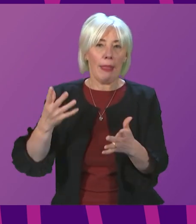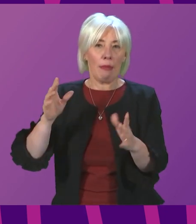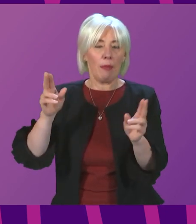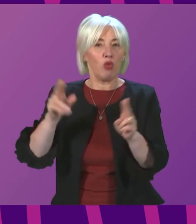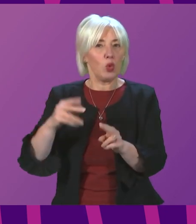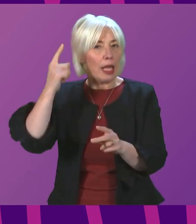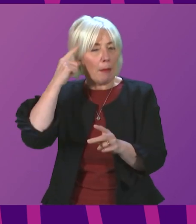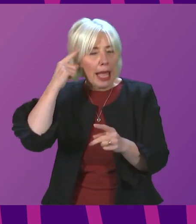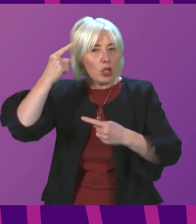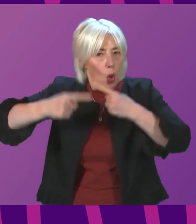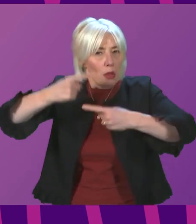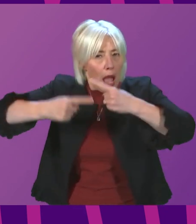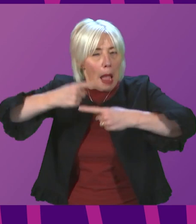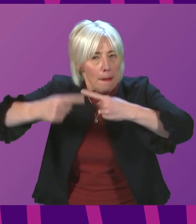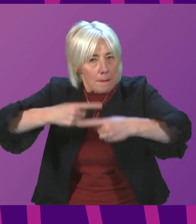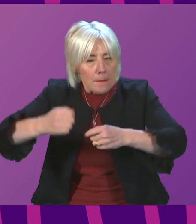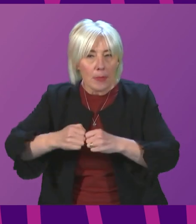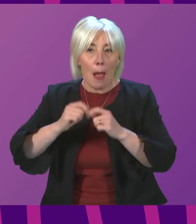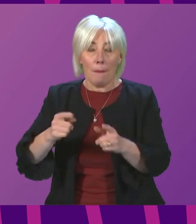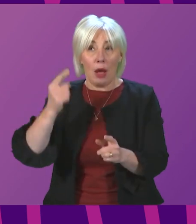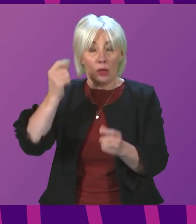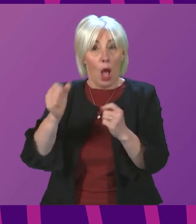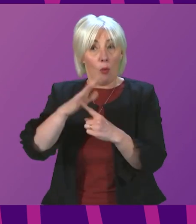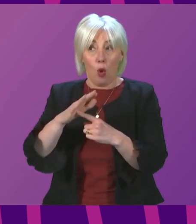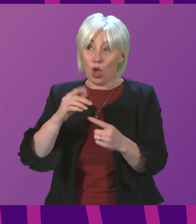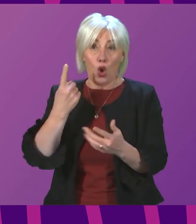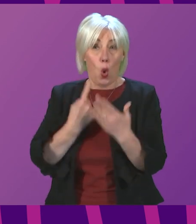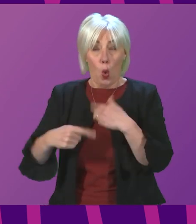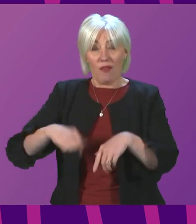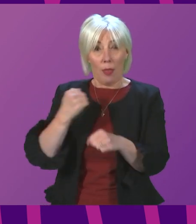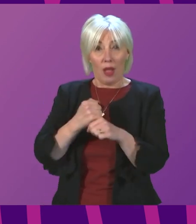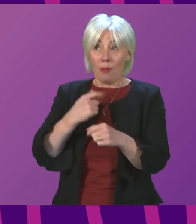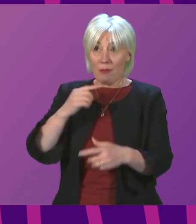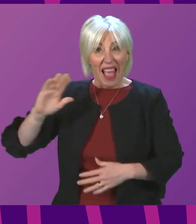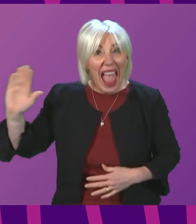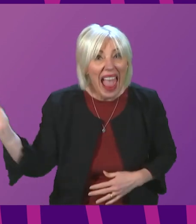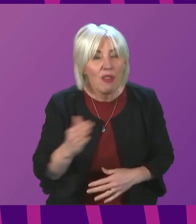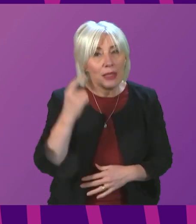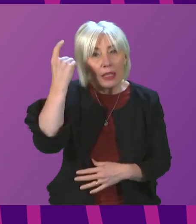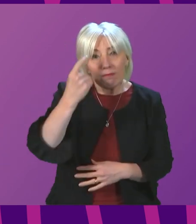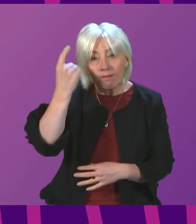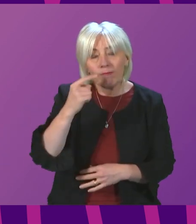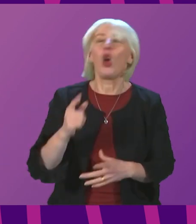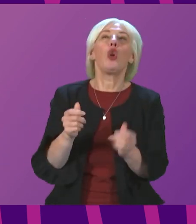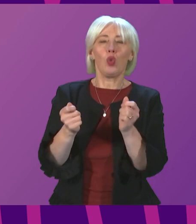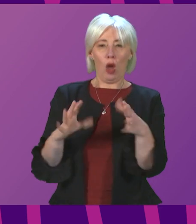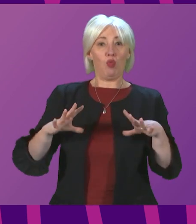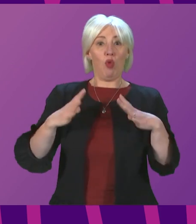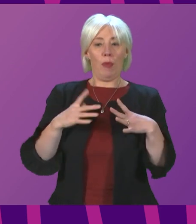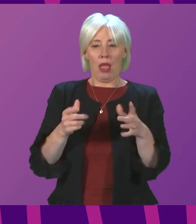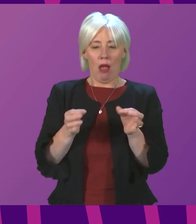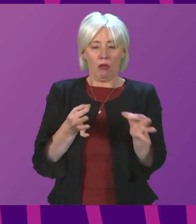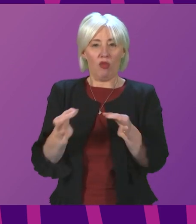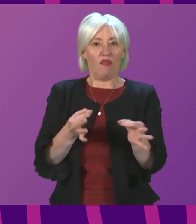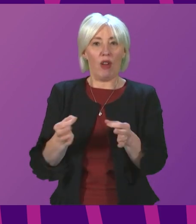So these are important issues for not just government, but for all of us to consider. So as we prepare the revised framework in the days to come,